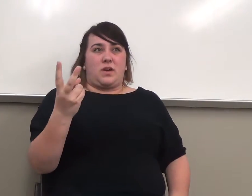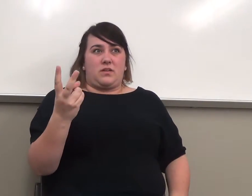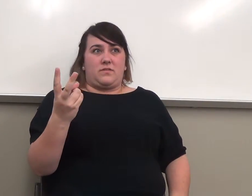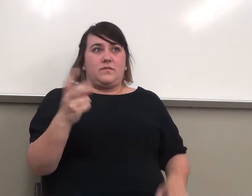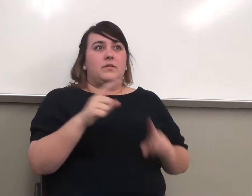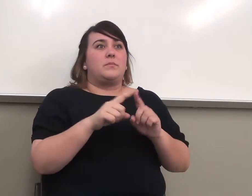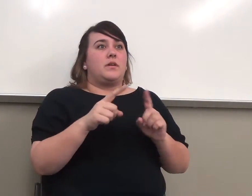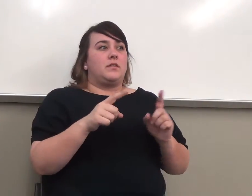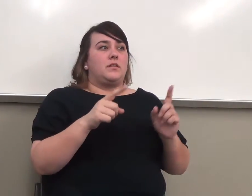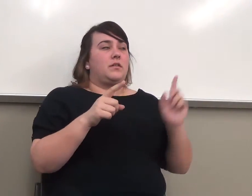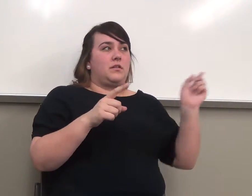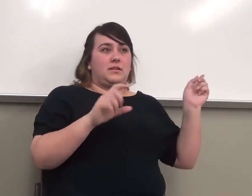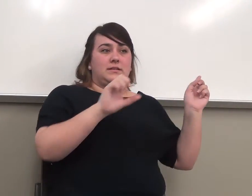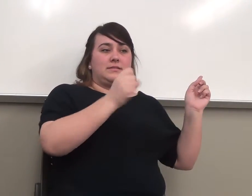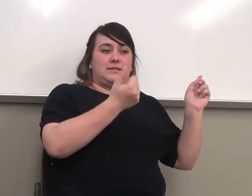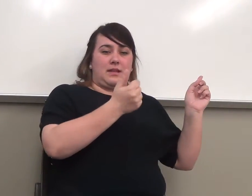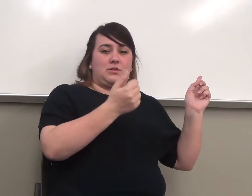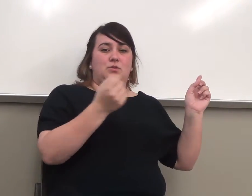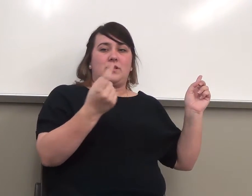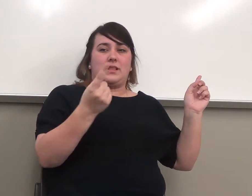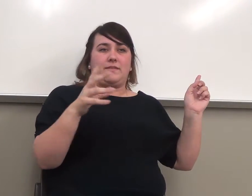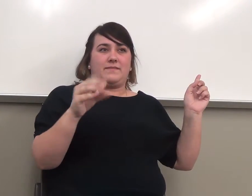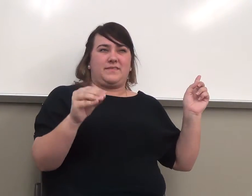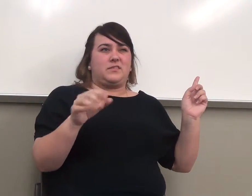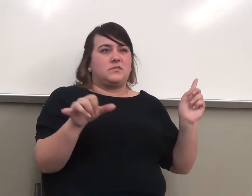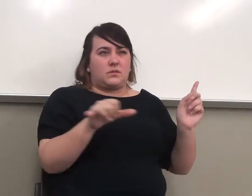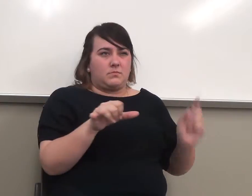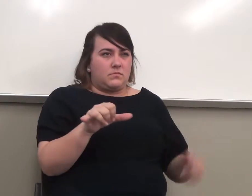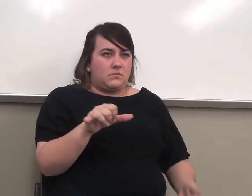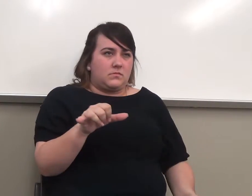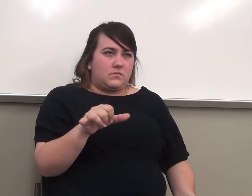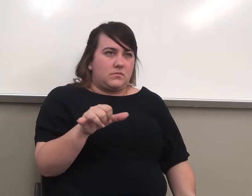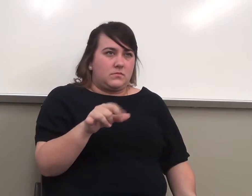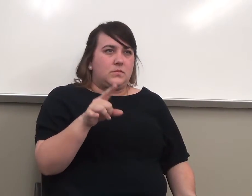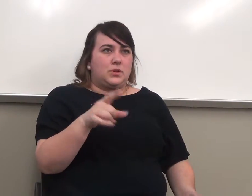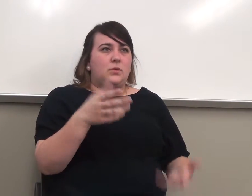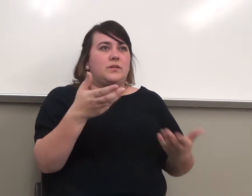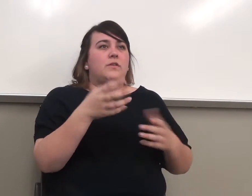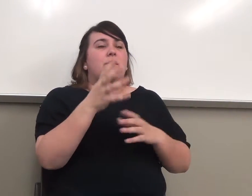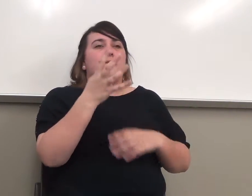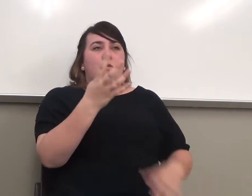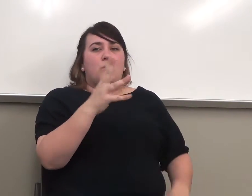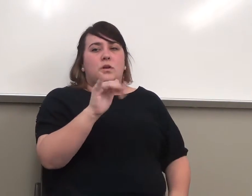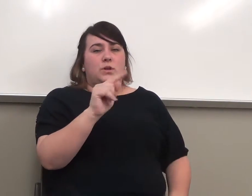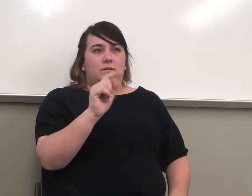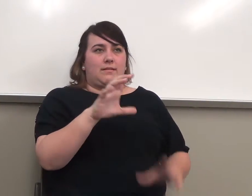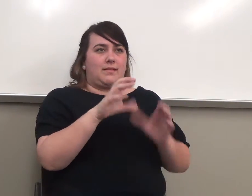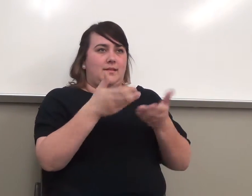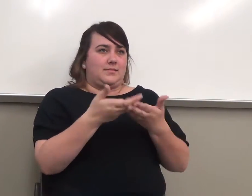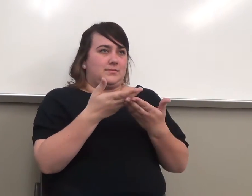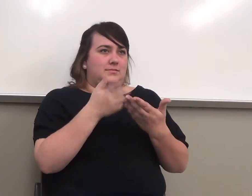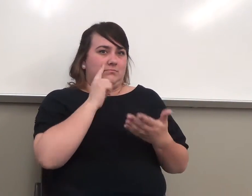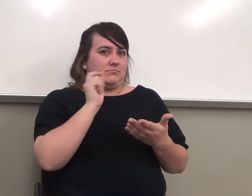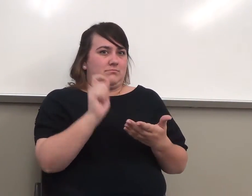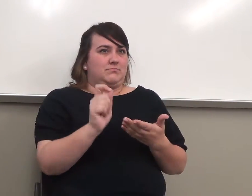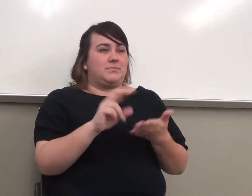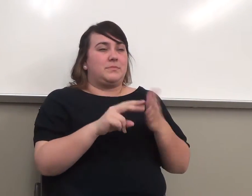.50 here. That means the same thing, that you guys are taking a four-unit class, which means you are spending four